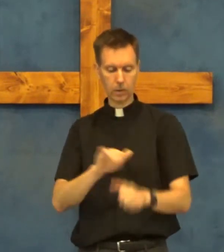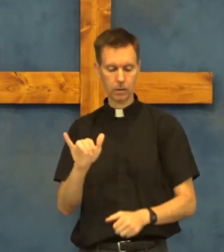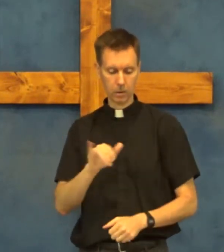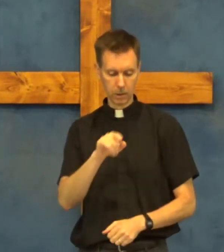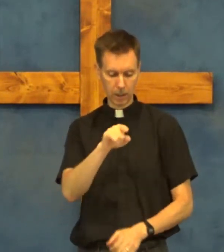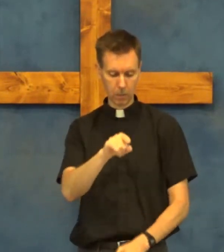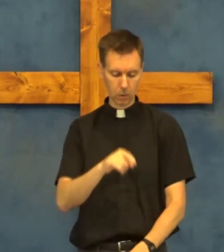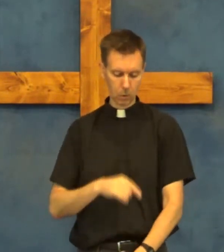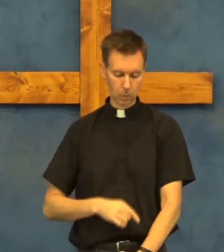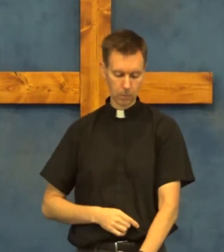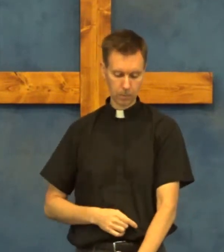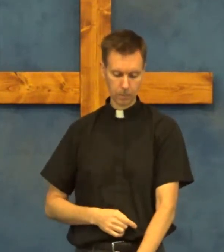the same as you